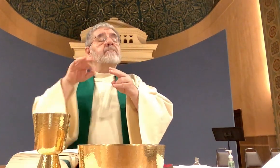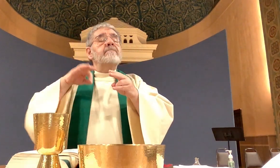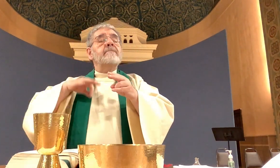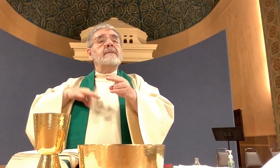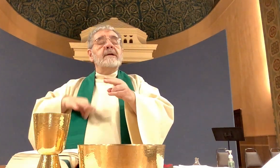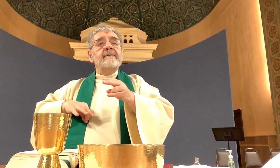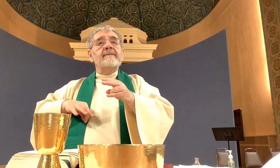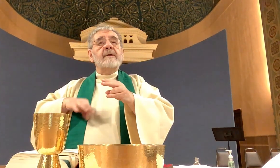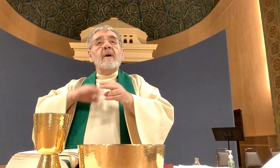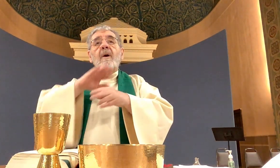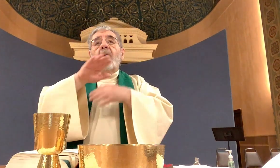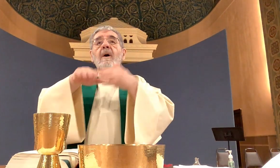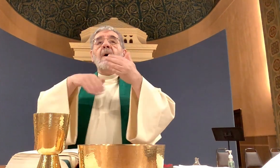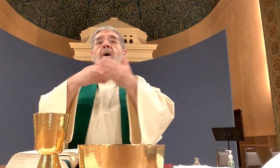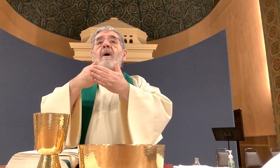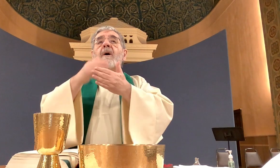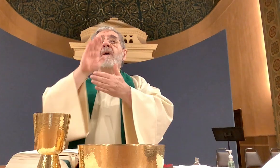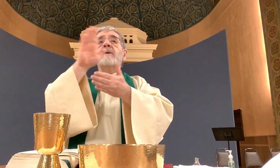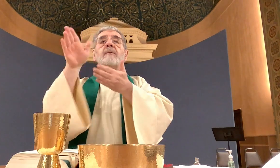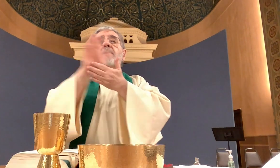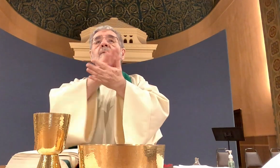and the good of all his holy church